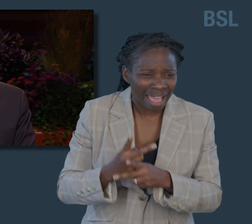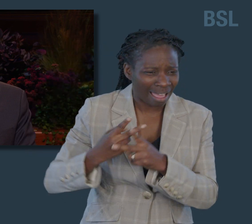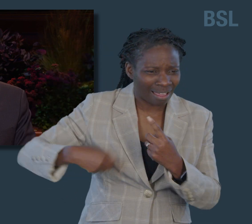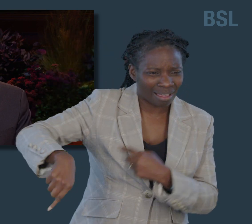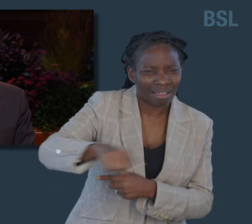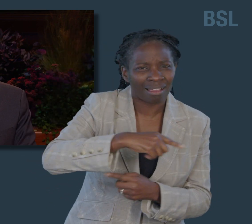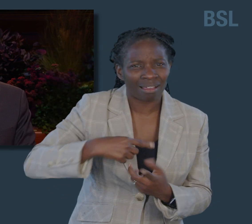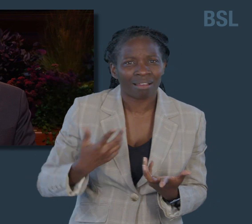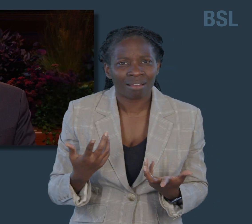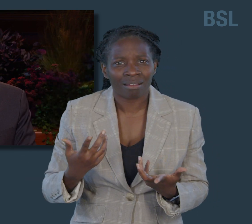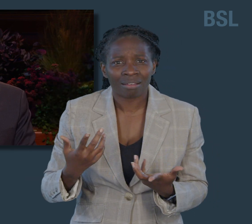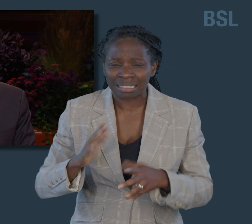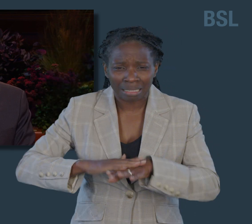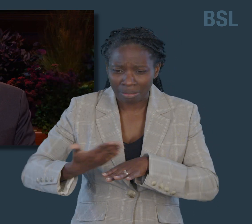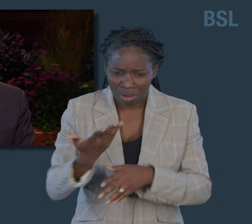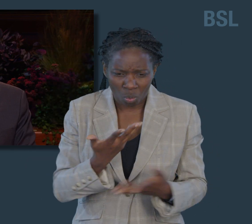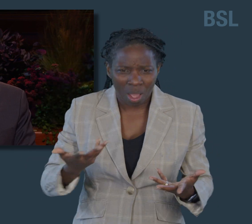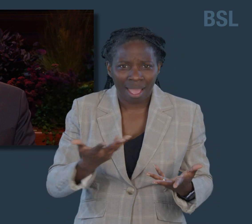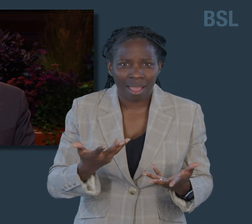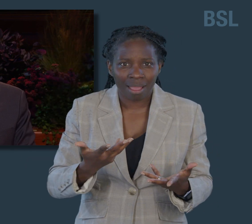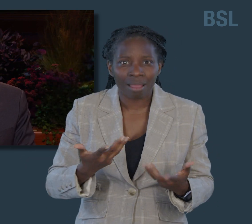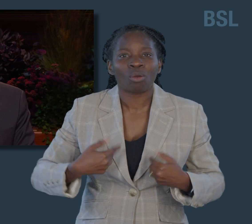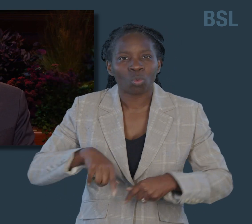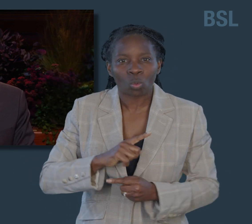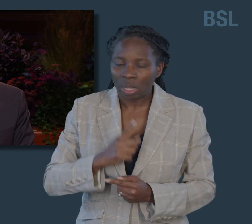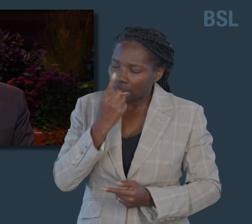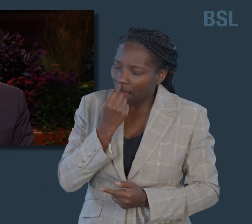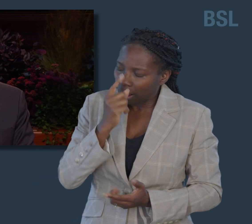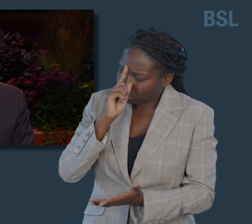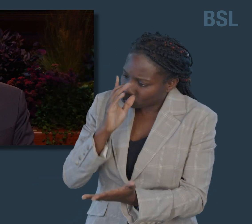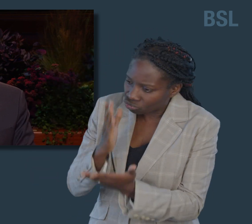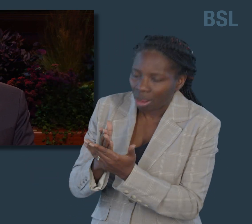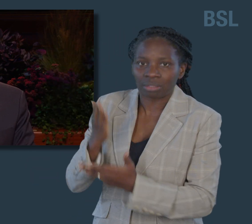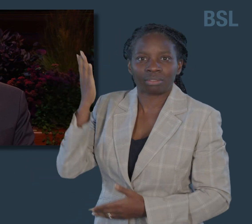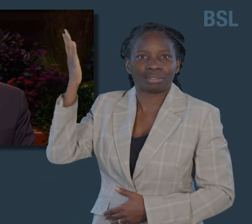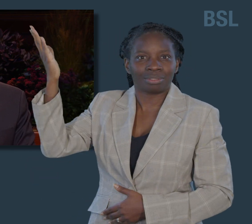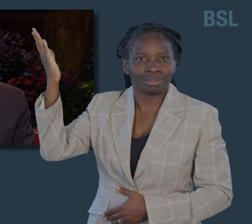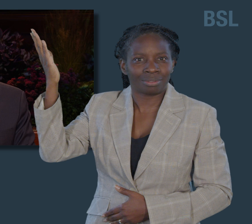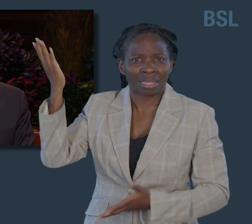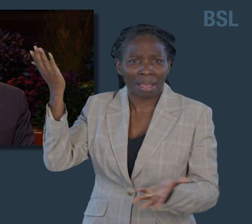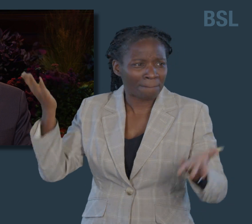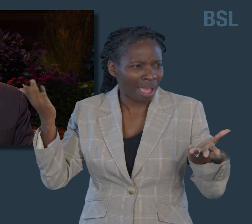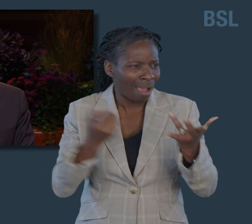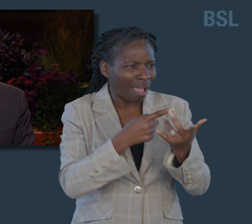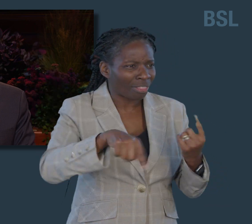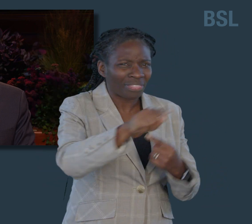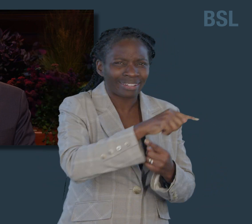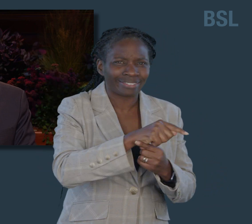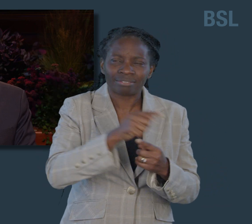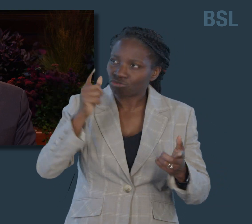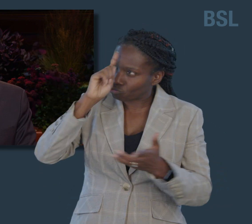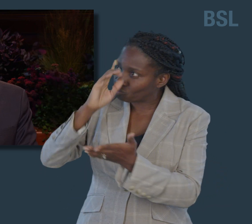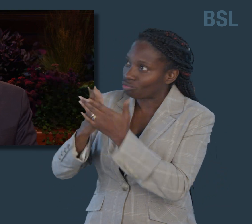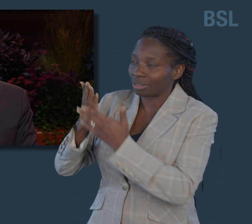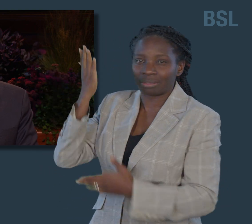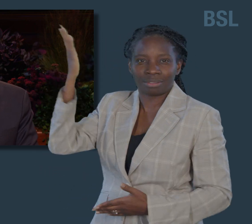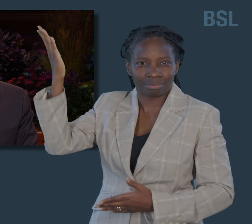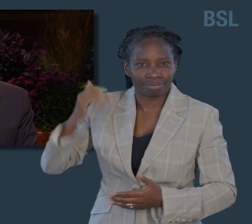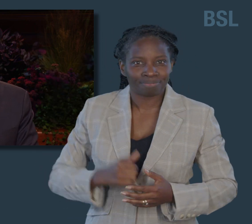and that we can trust Him more than anyone or anything else. God trusts us to